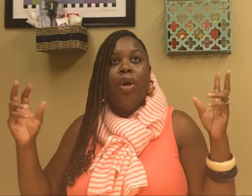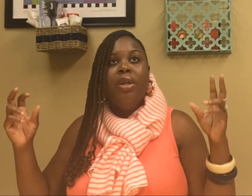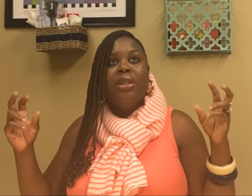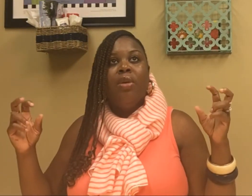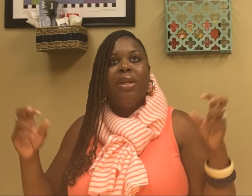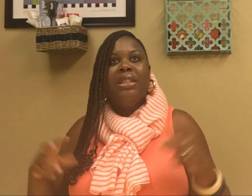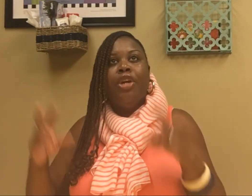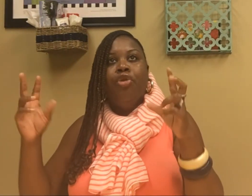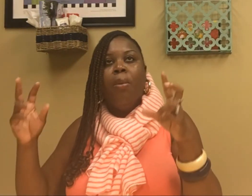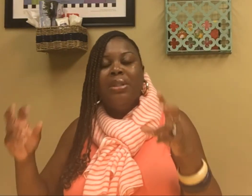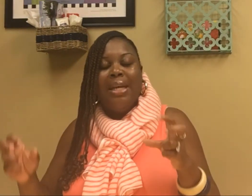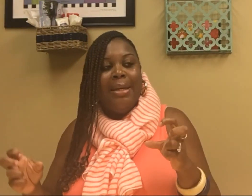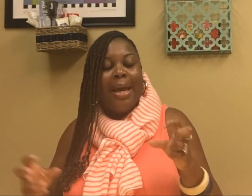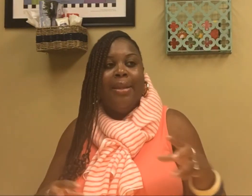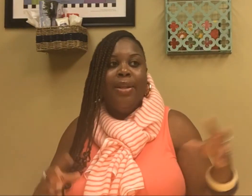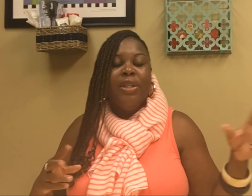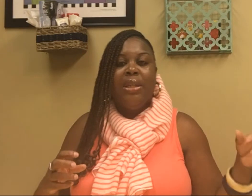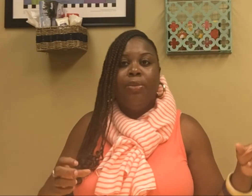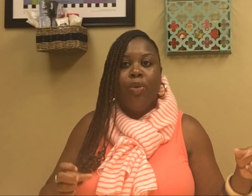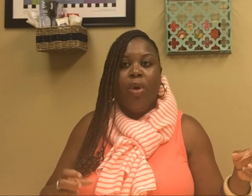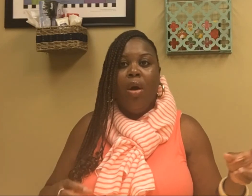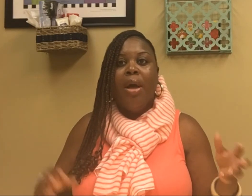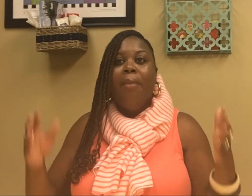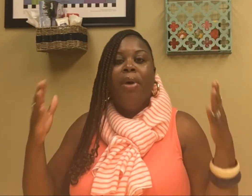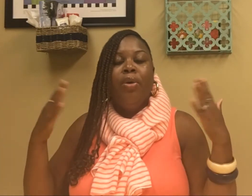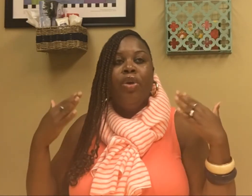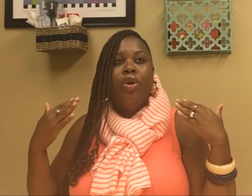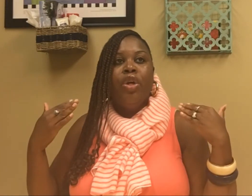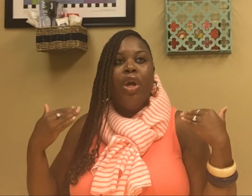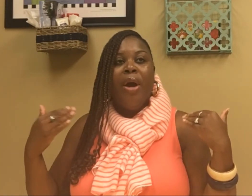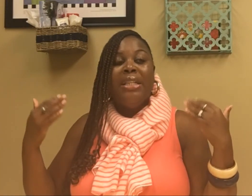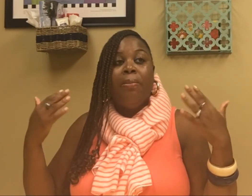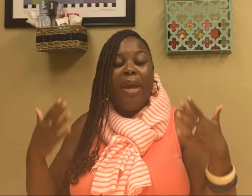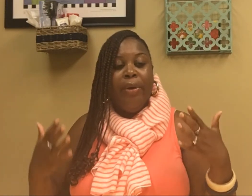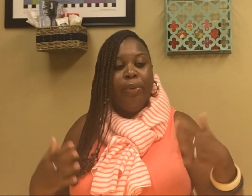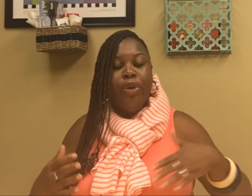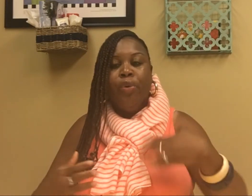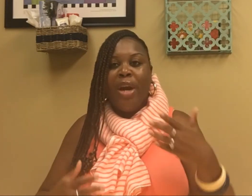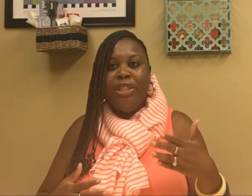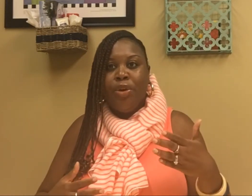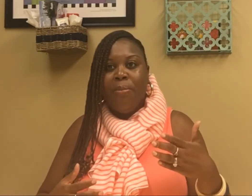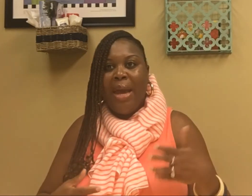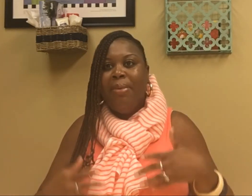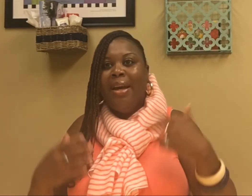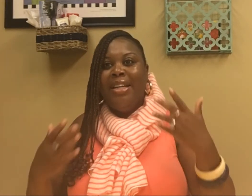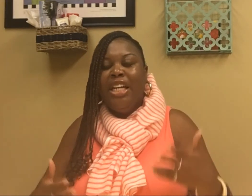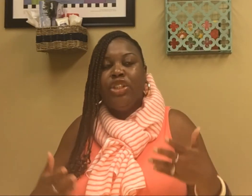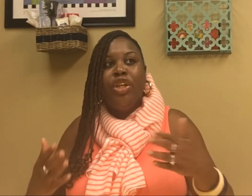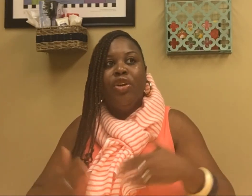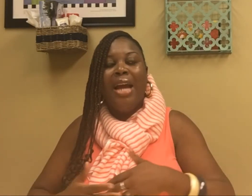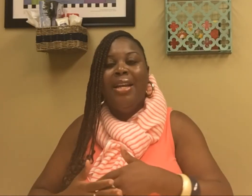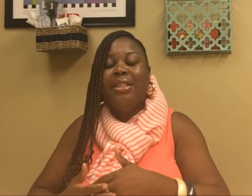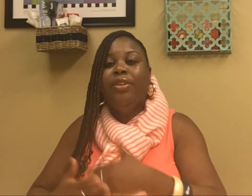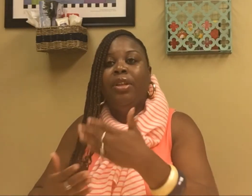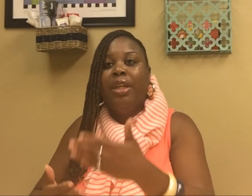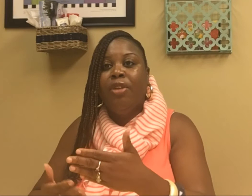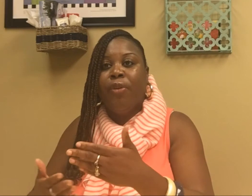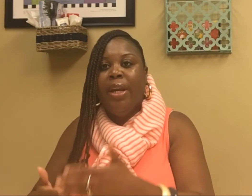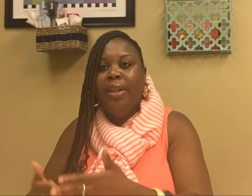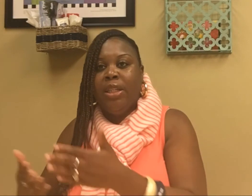don't necessarily want to say normal to indicate that there is something wrong, but you're, you know, as a parent, when you're raising your baby, initially, you're not necessarily looking for anything